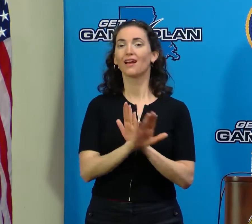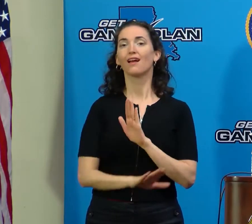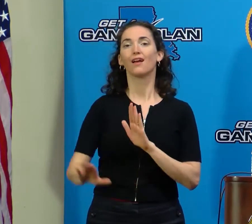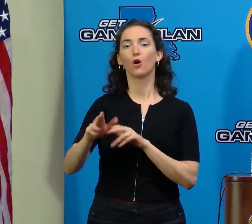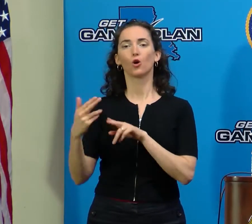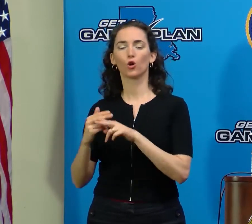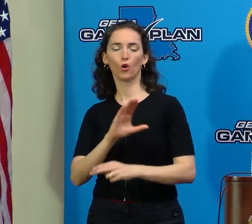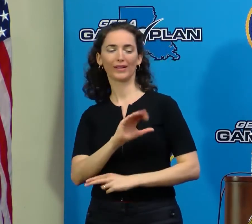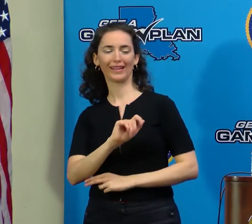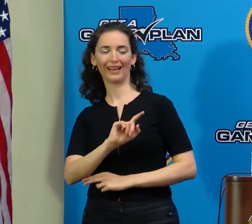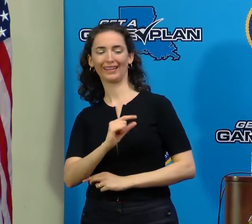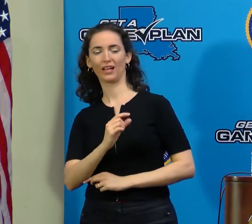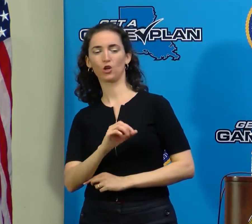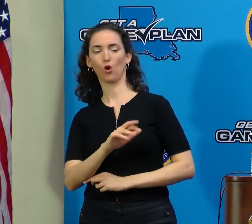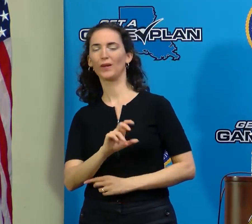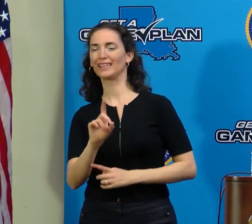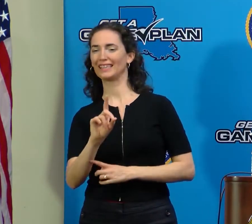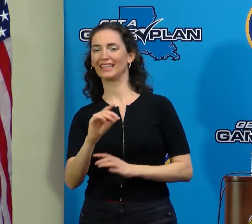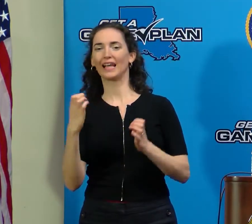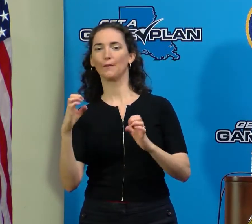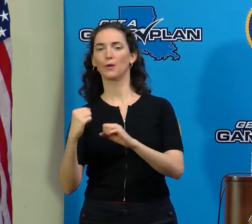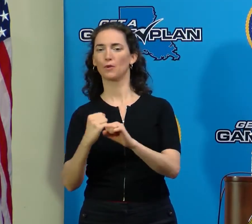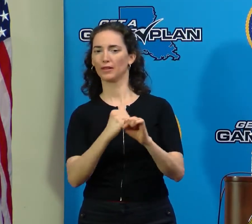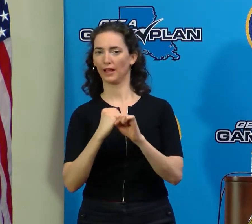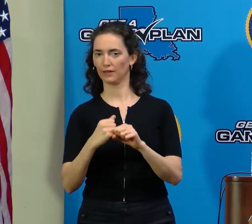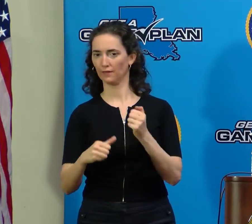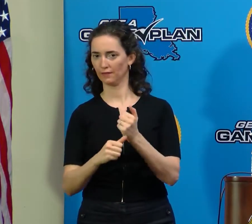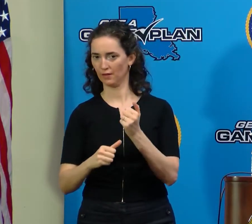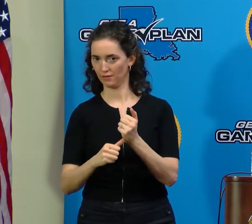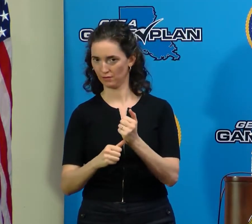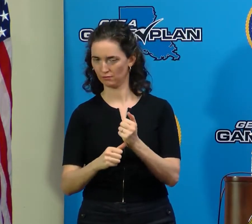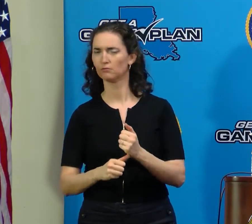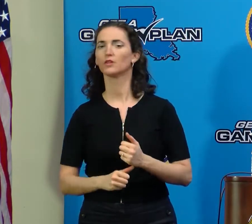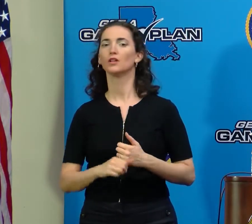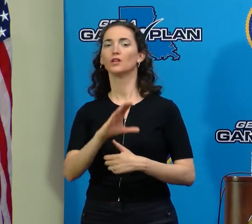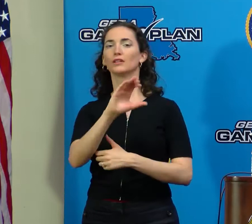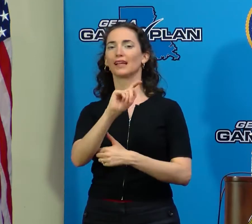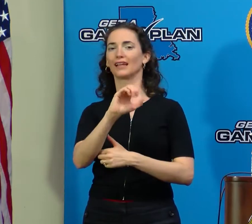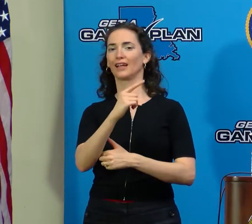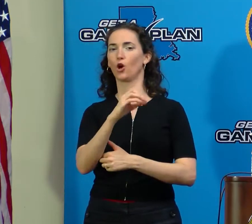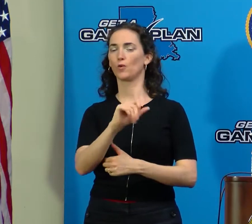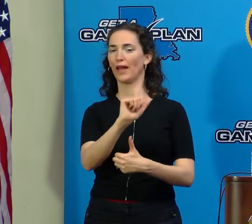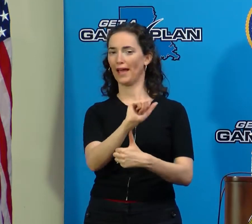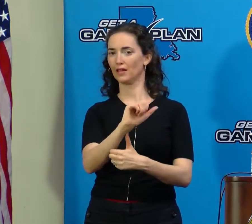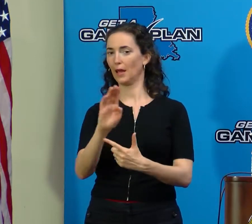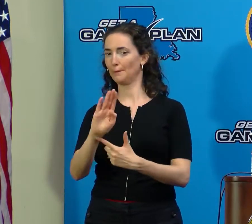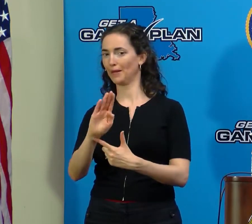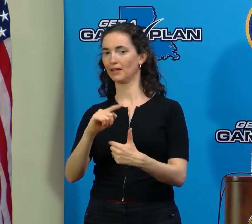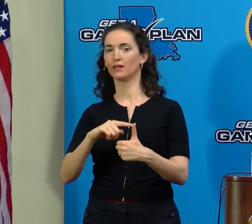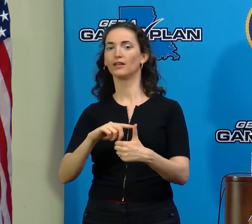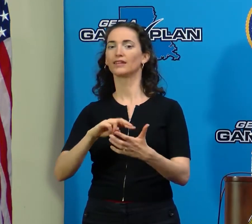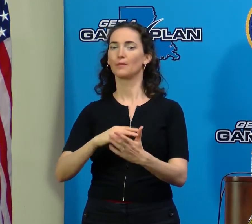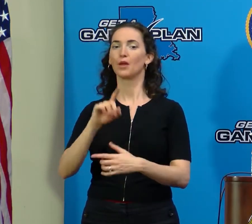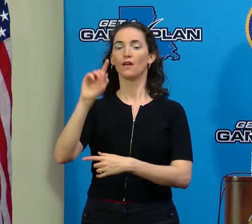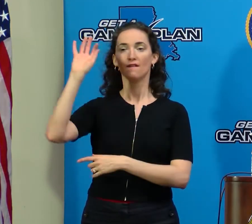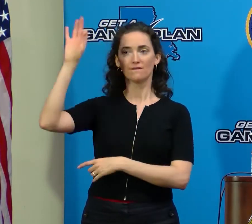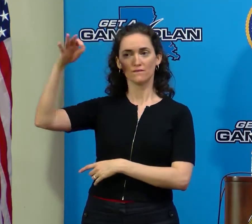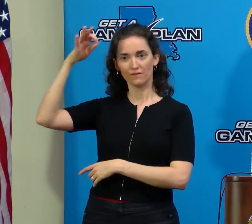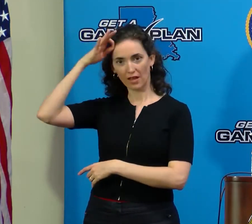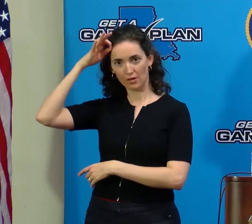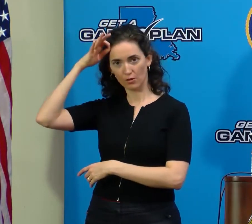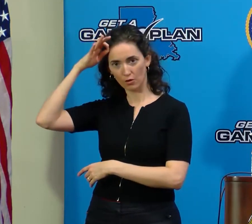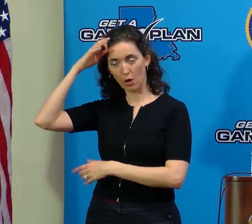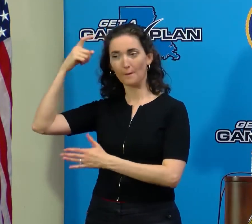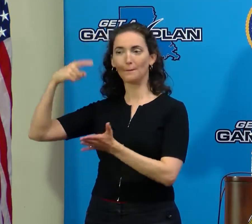measures. The category A and B is for 100% federal cost share for 30